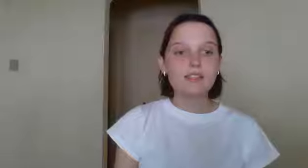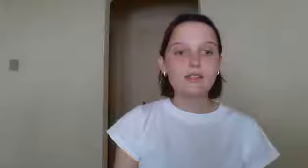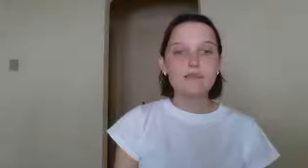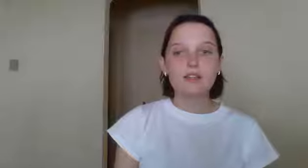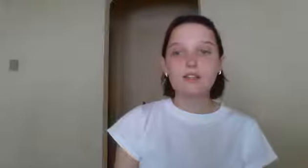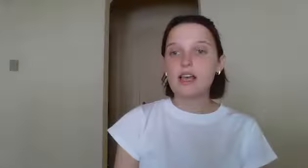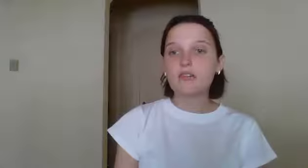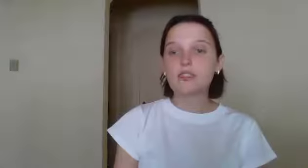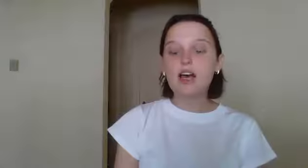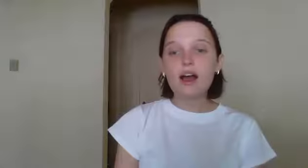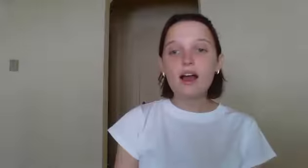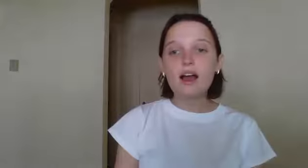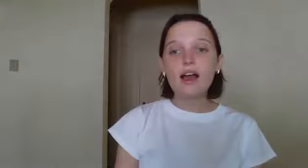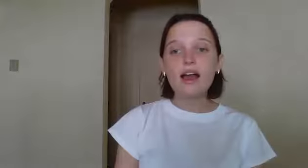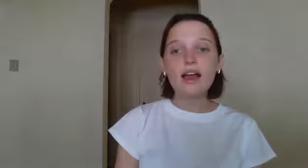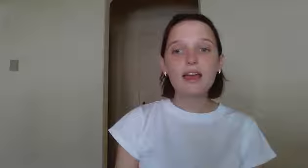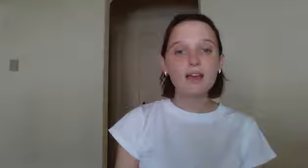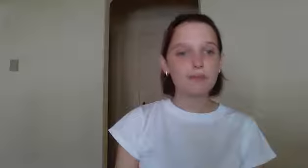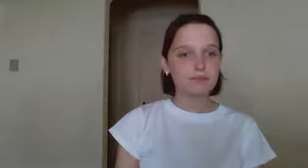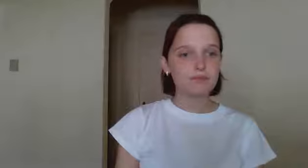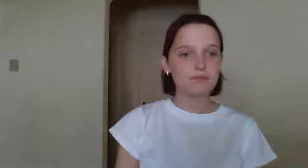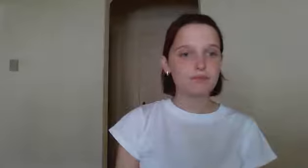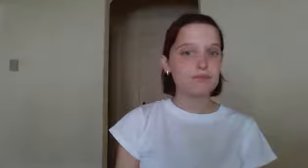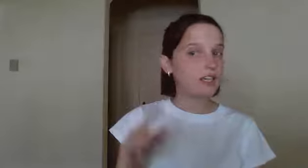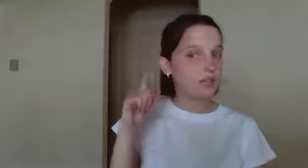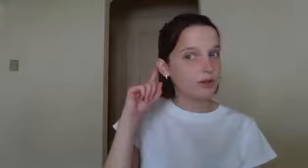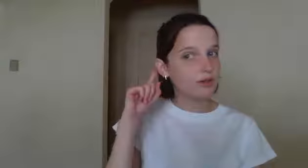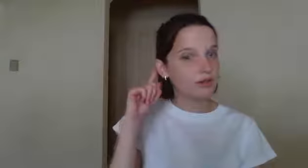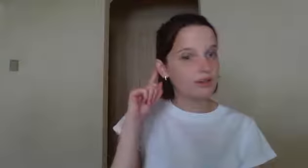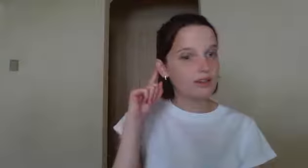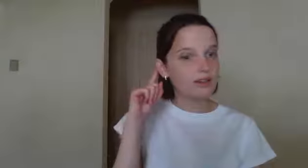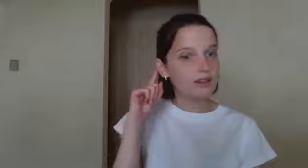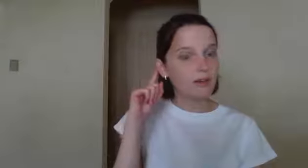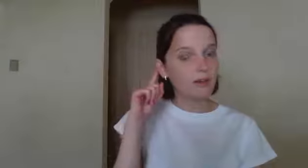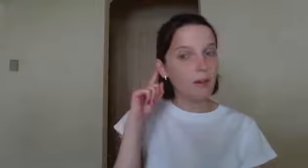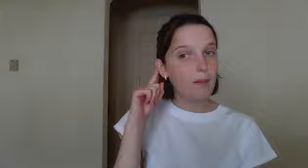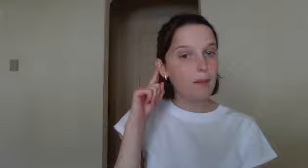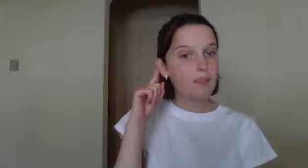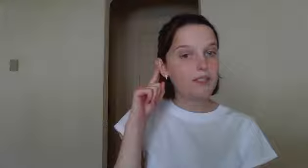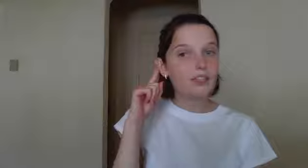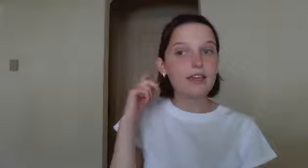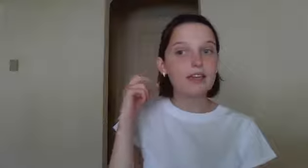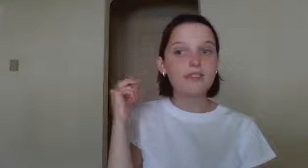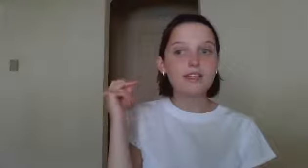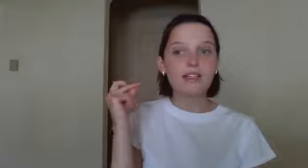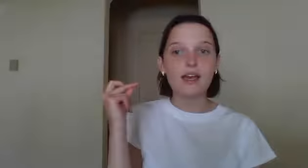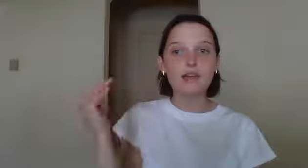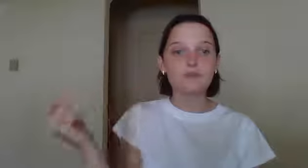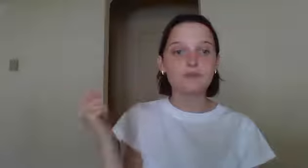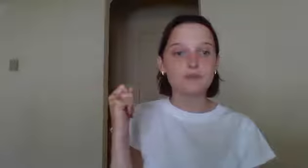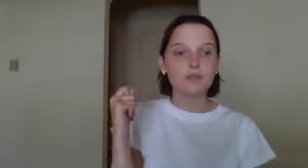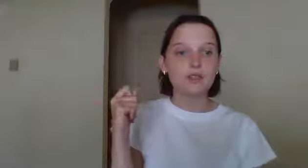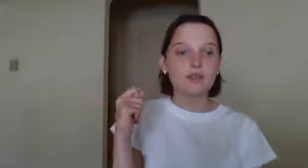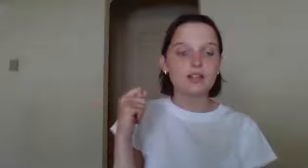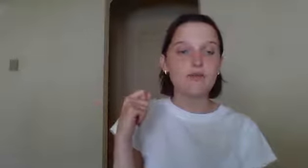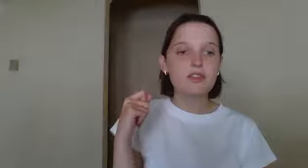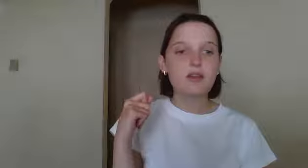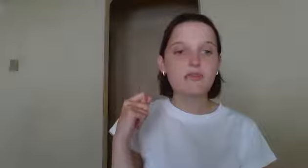has the middle sound. I. Next word, listen, tight. Say tight. Give me a thumbs